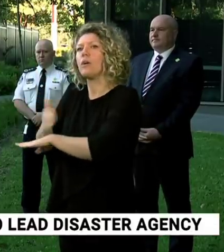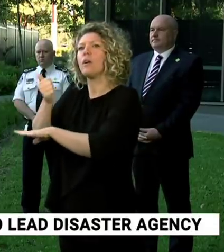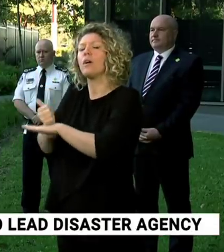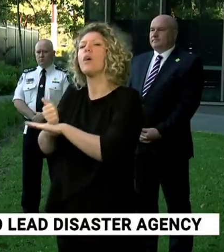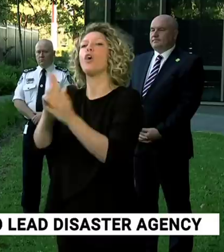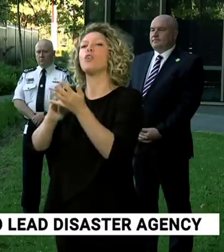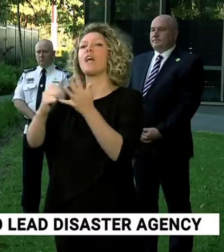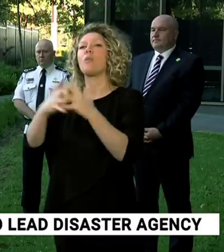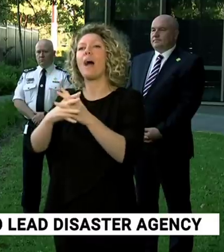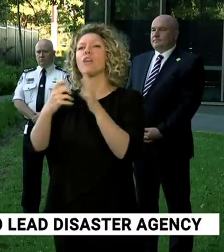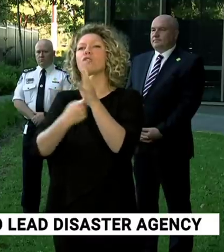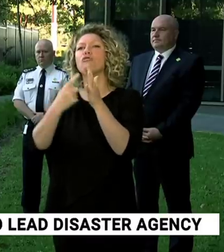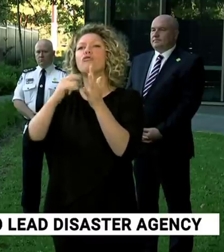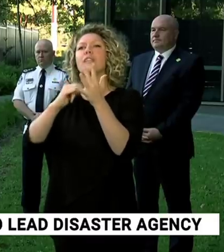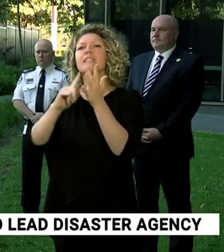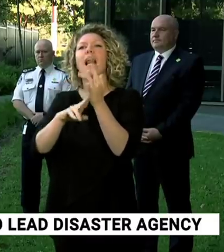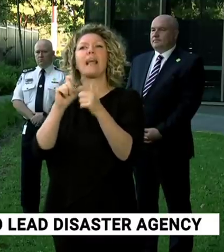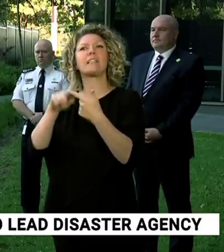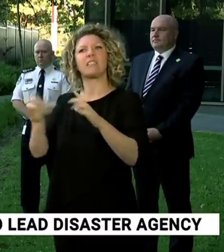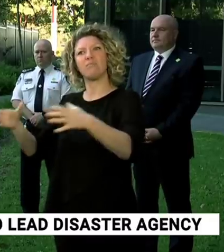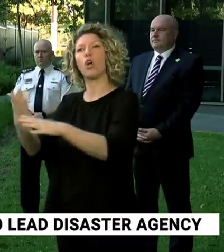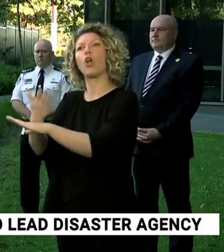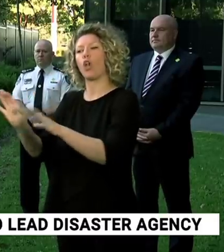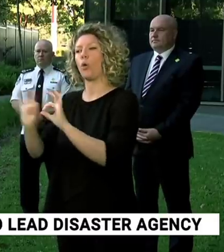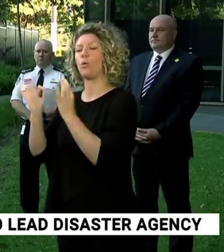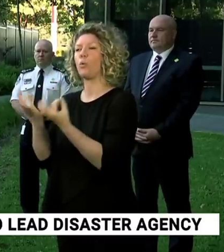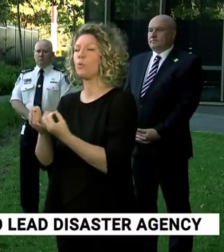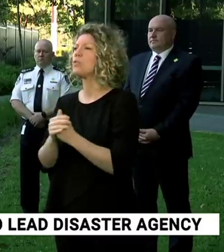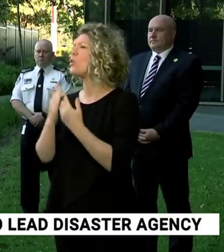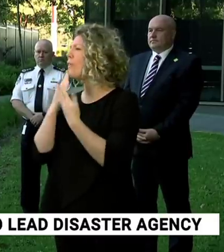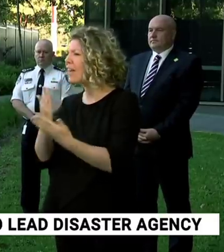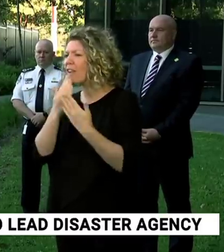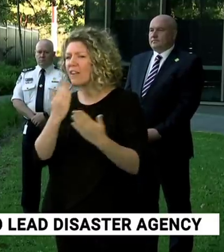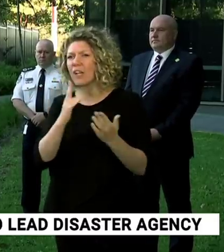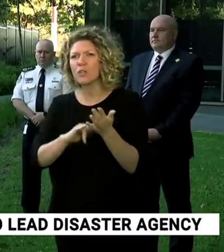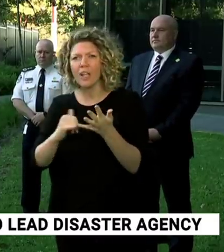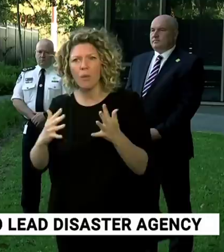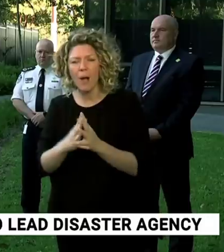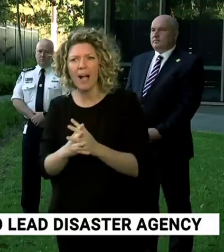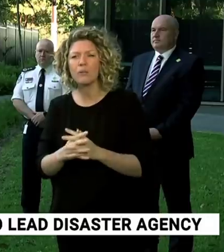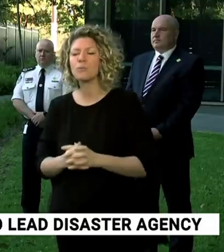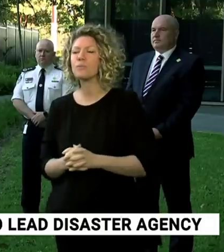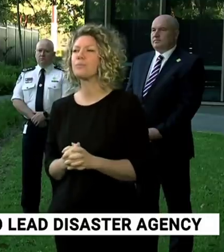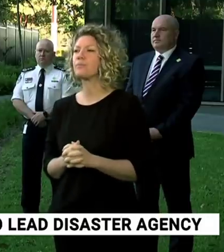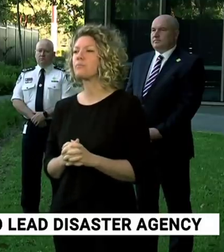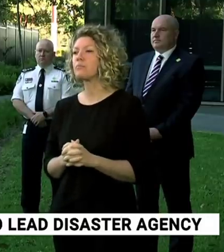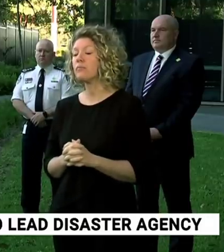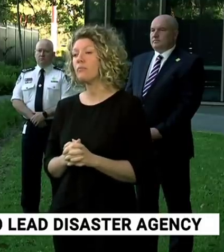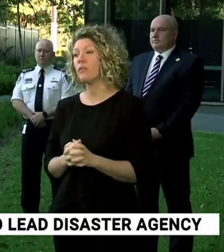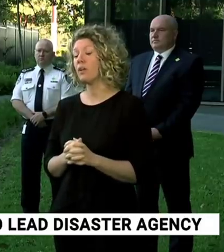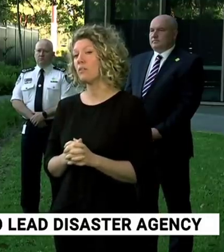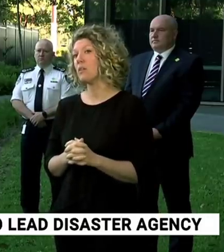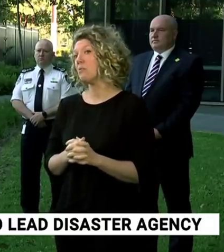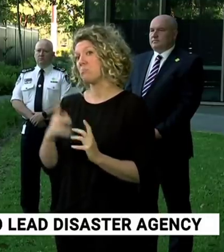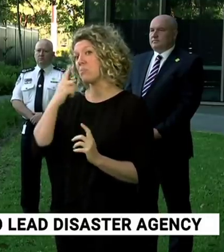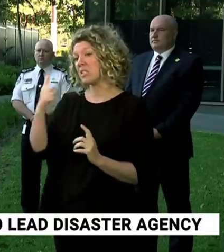time. Again, to the people of our great state and our nation, I say thank you. We are seeing some early positive signs of the result